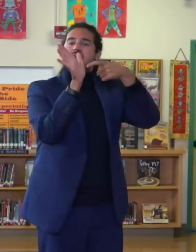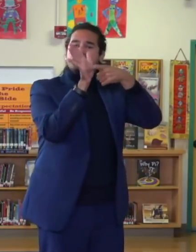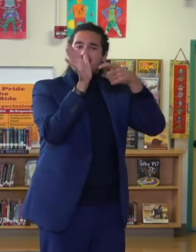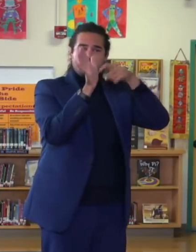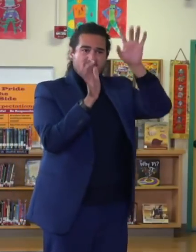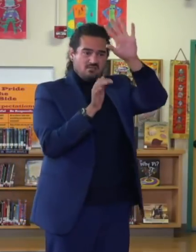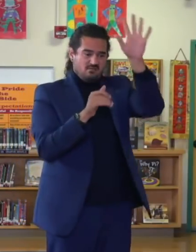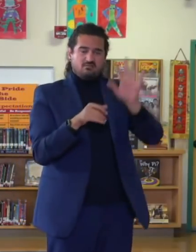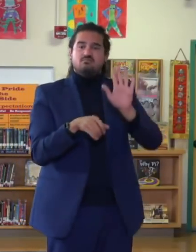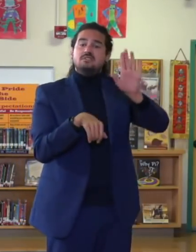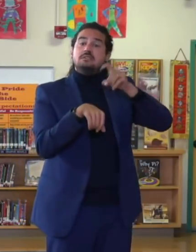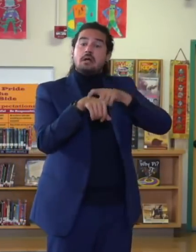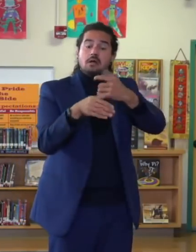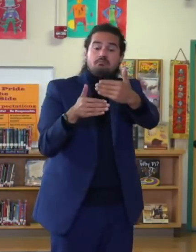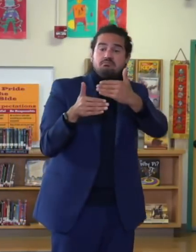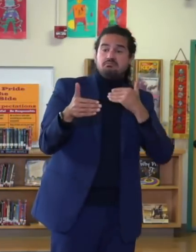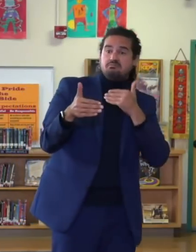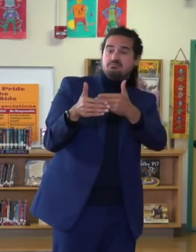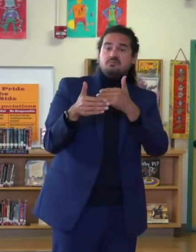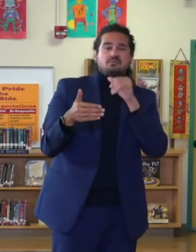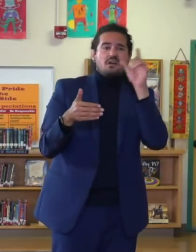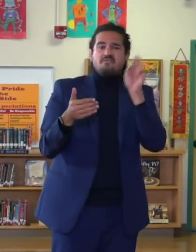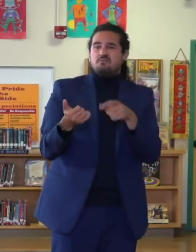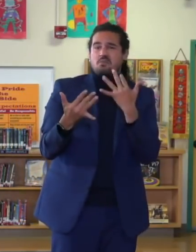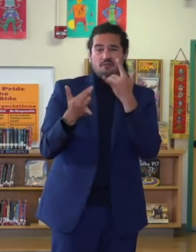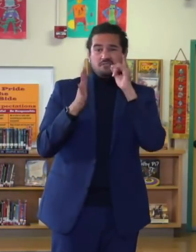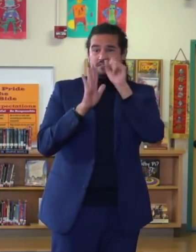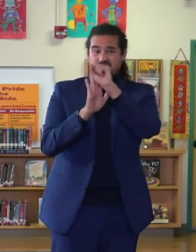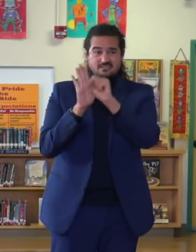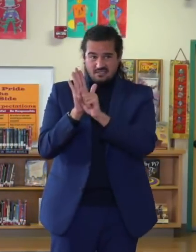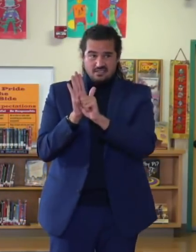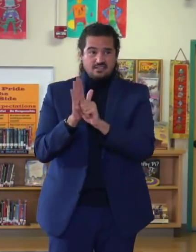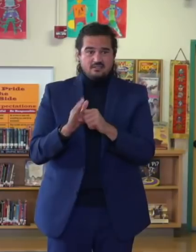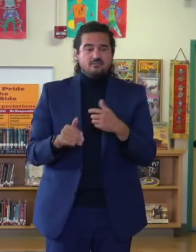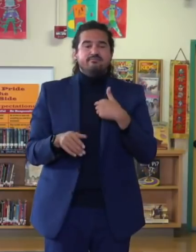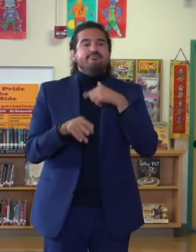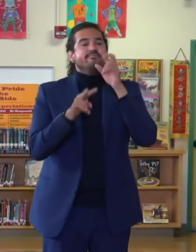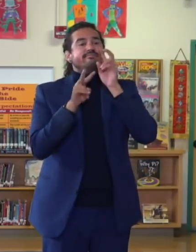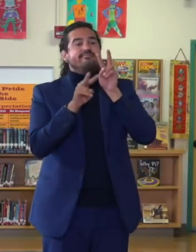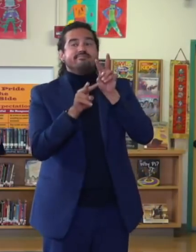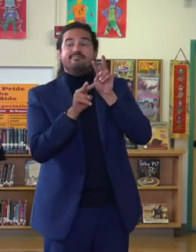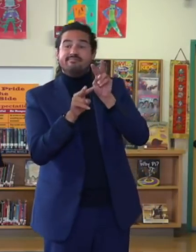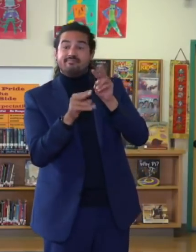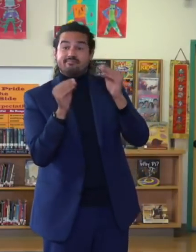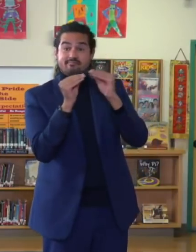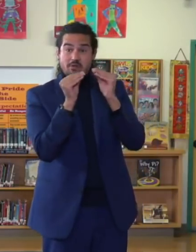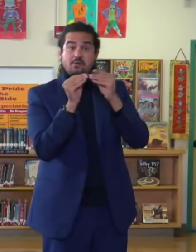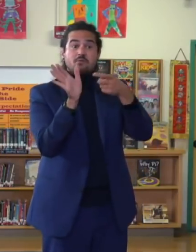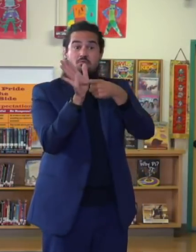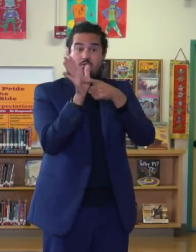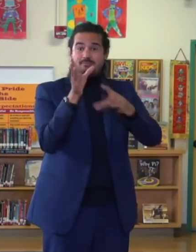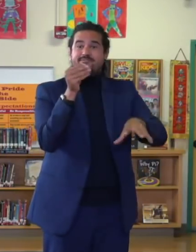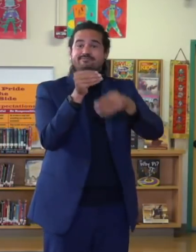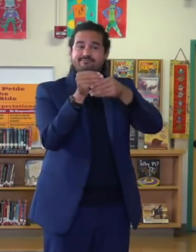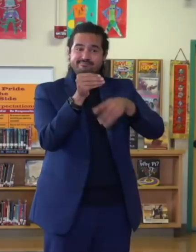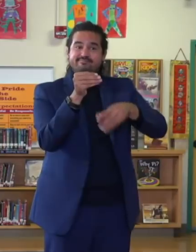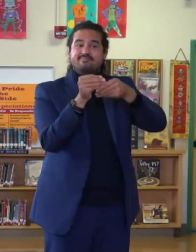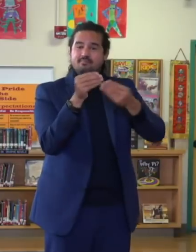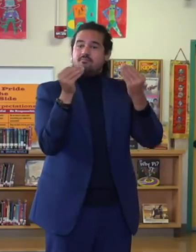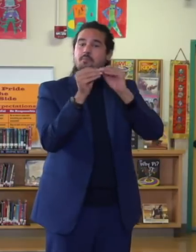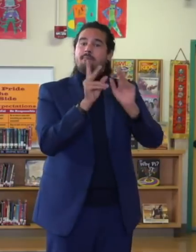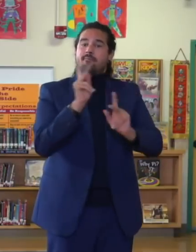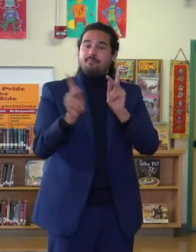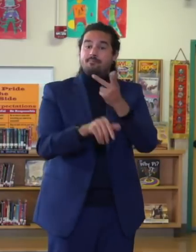of other similar requirements that you'll see start to see an uptick in people getting vaccinated well before those dates that are